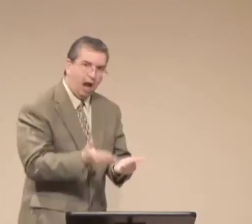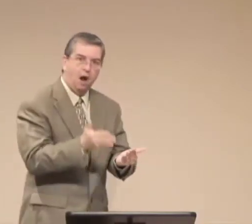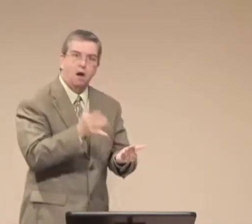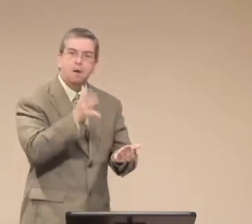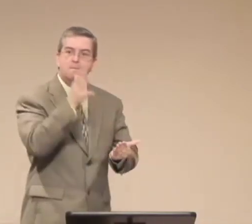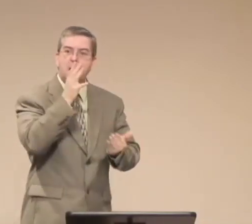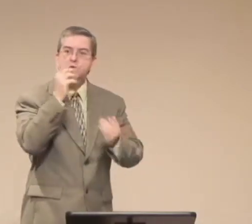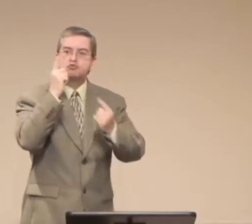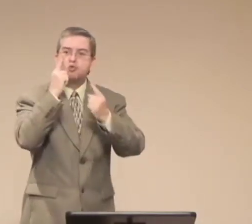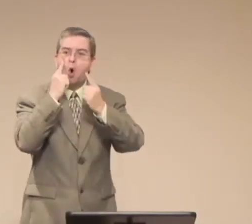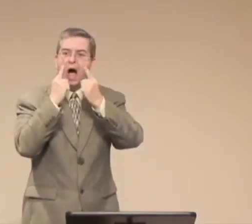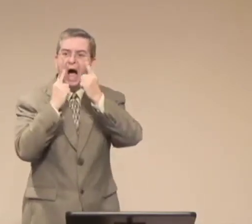bad mother.